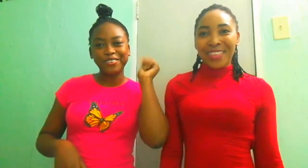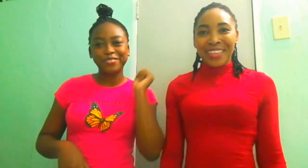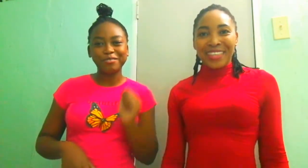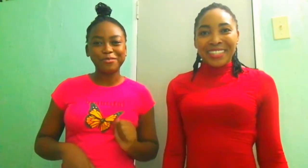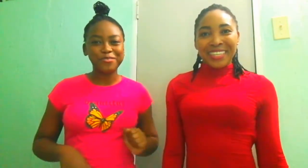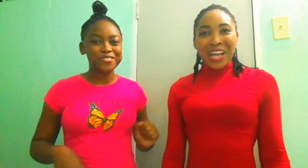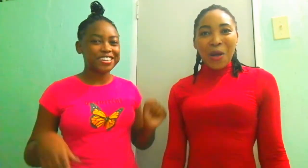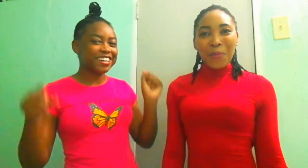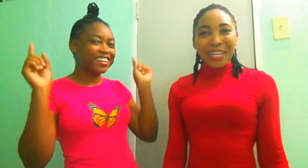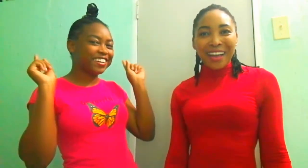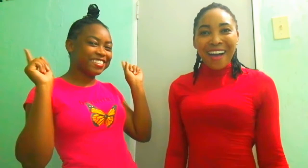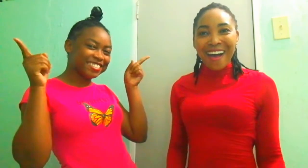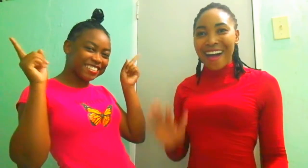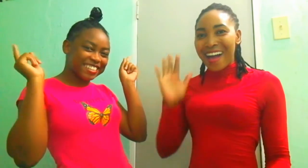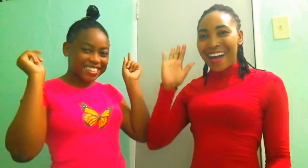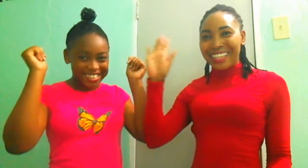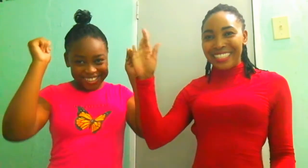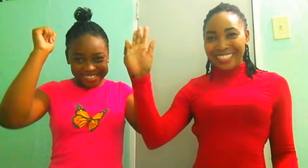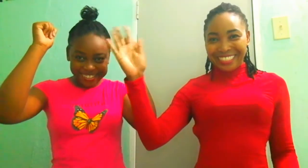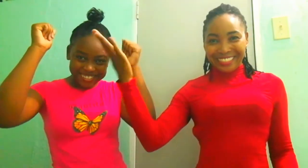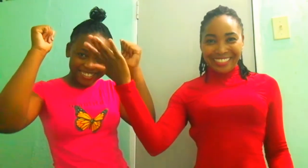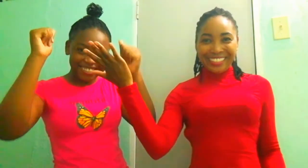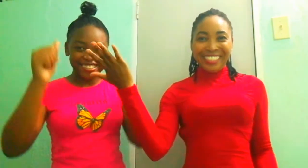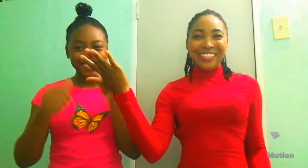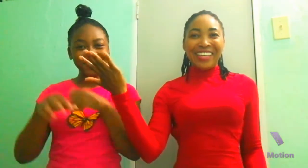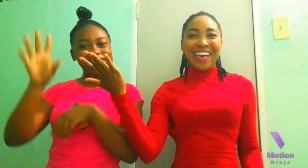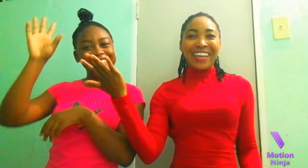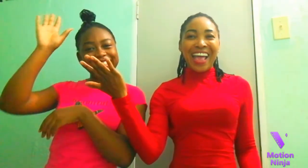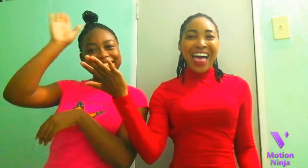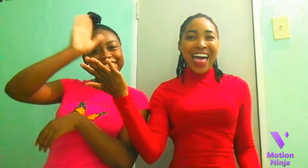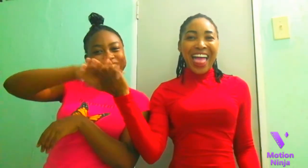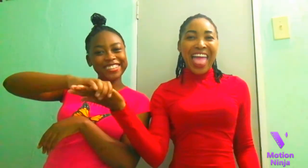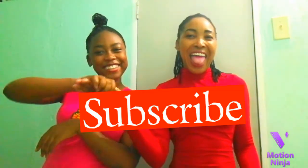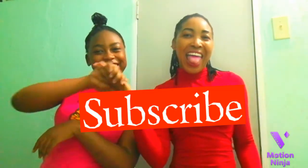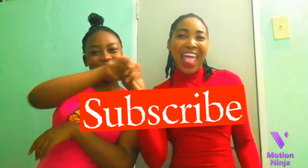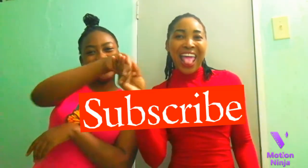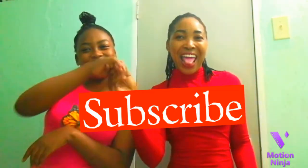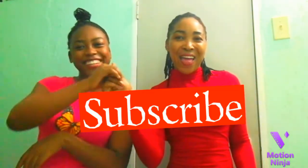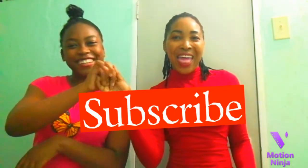my god girl you do that you you